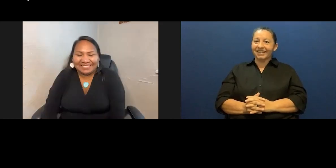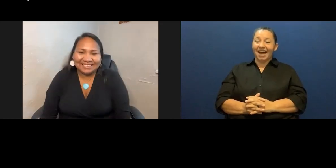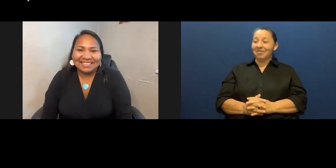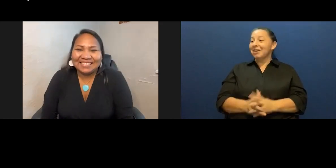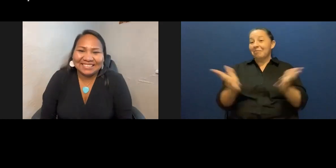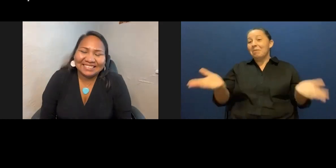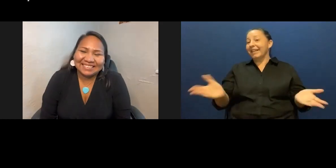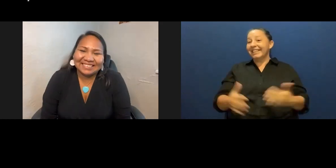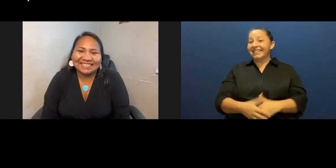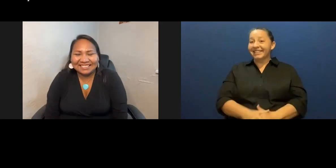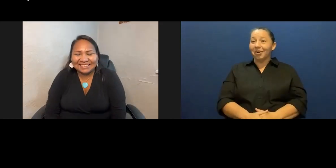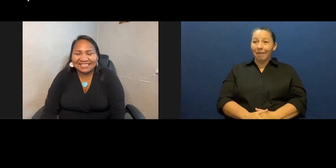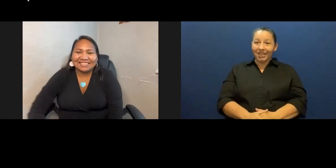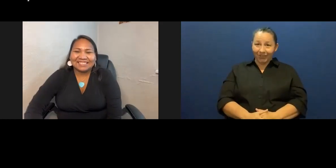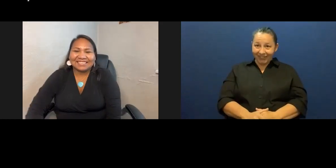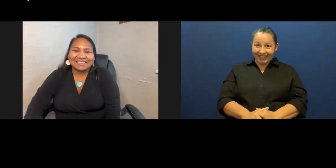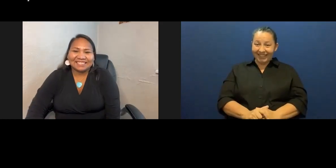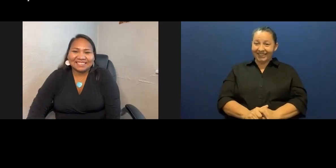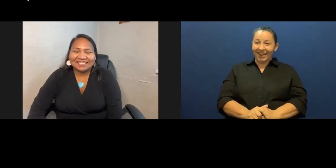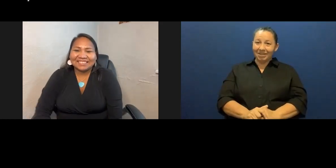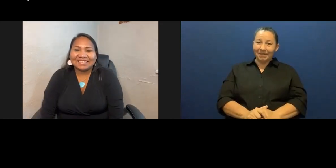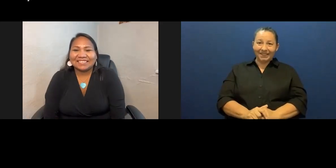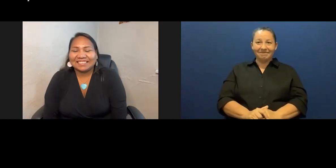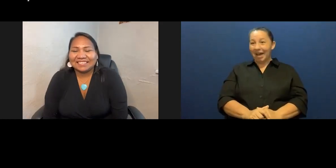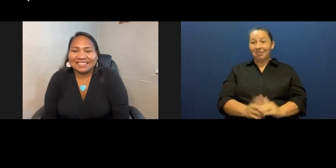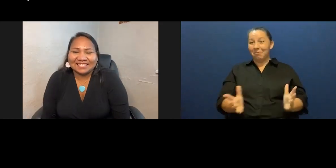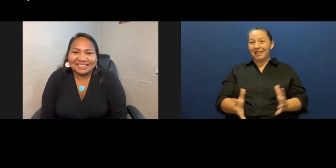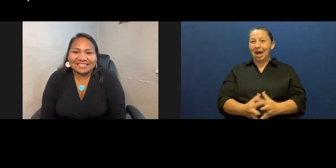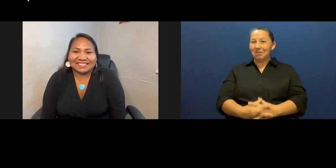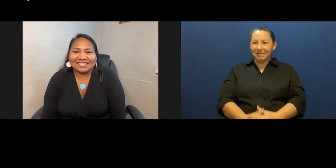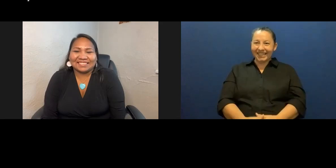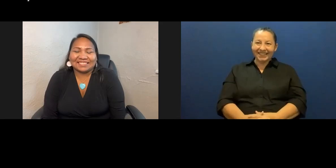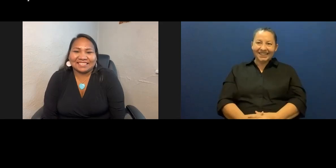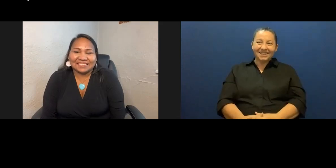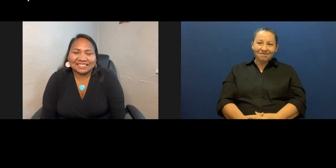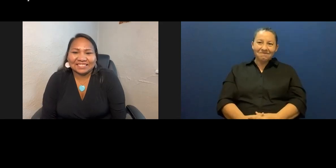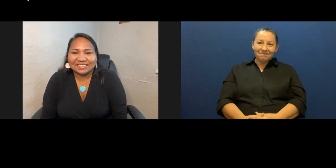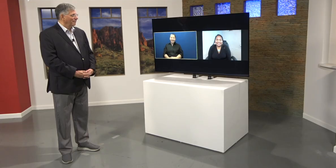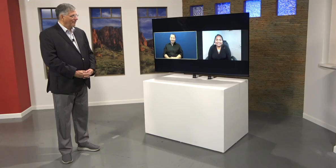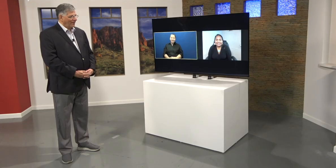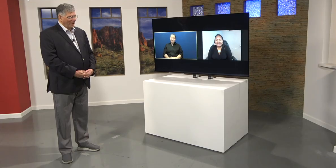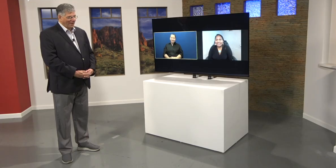going. And I don't, well, at least until my turn is done, but I don't know when that will be.